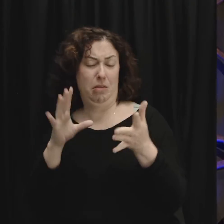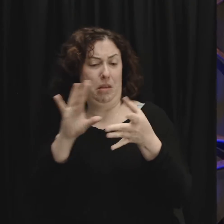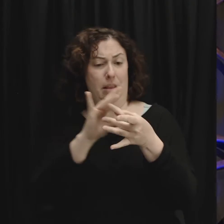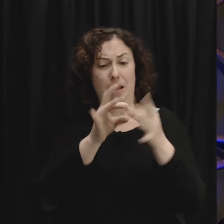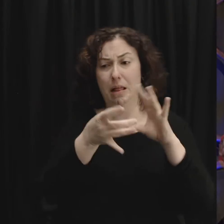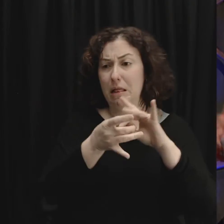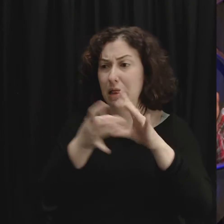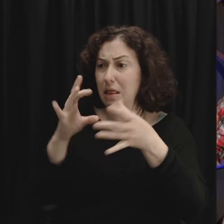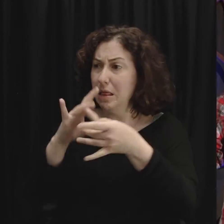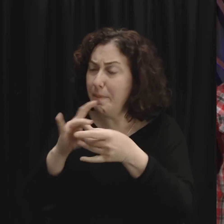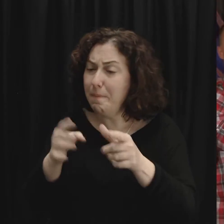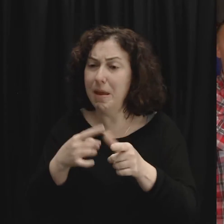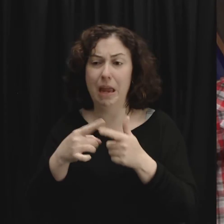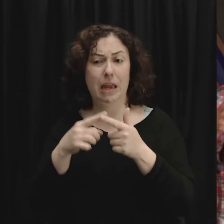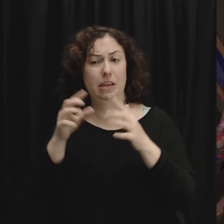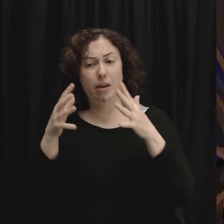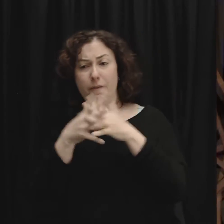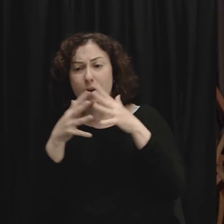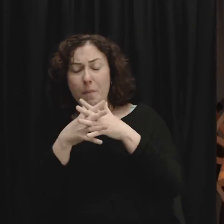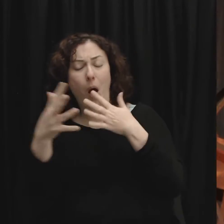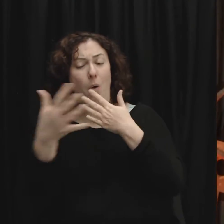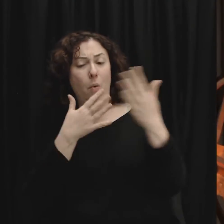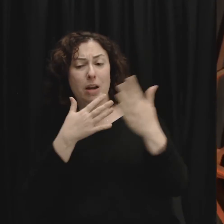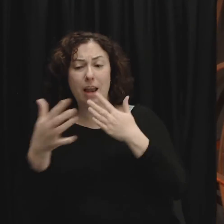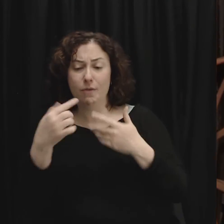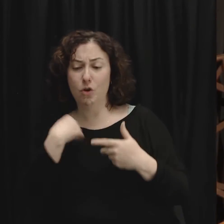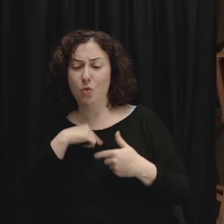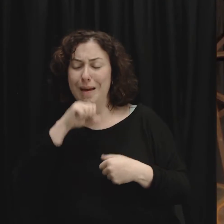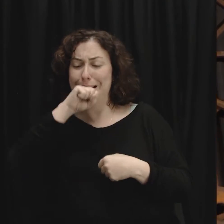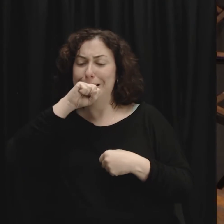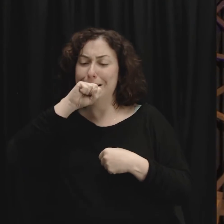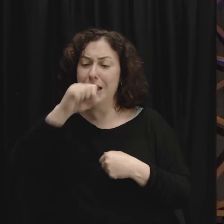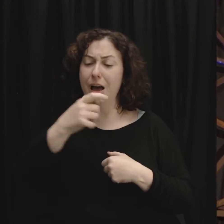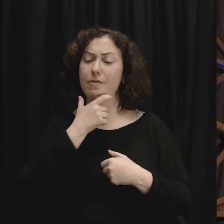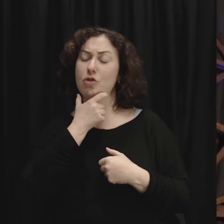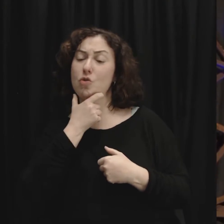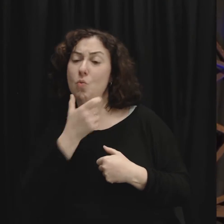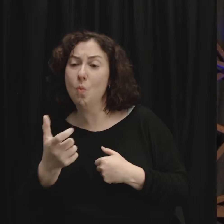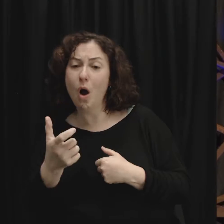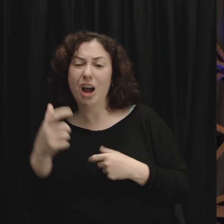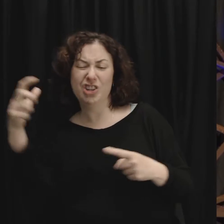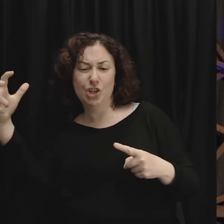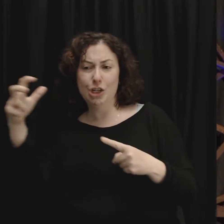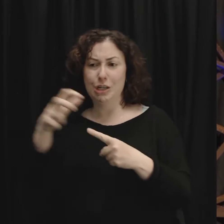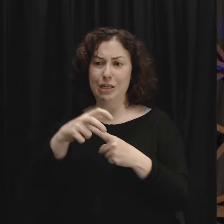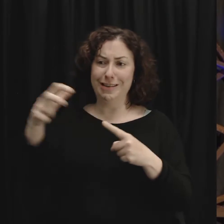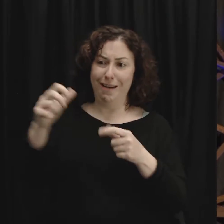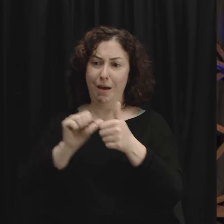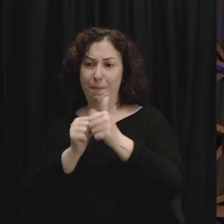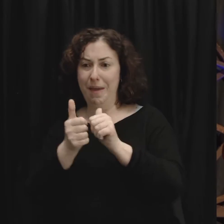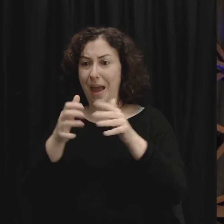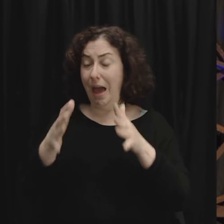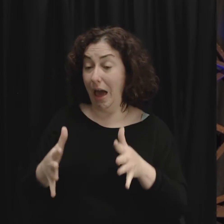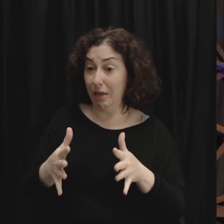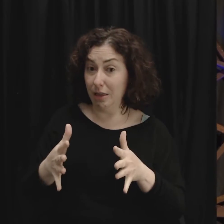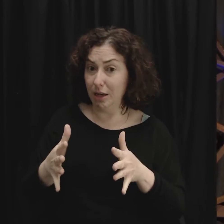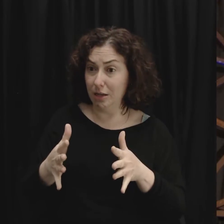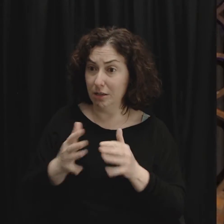NFL. Like, we love to come and watch people perform at a high physical level because we love to watch them do things